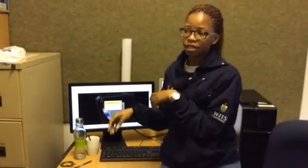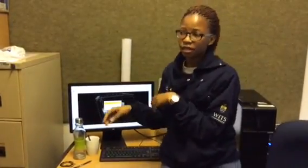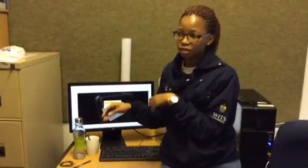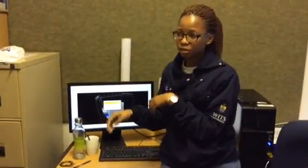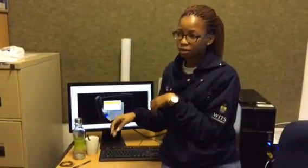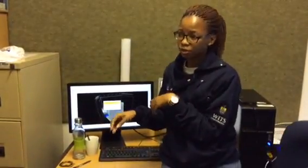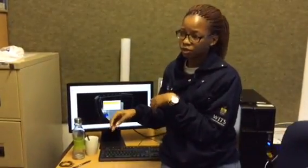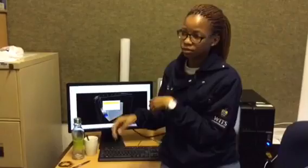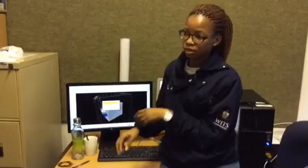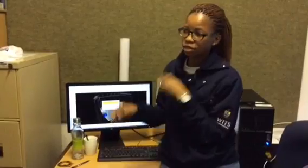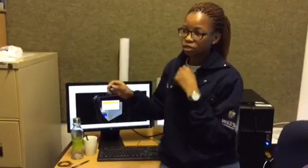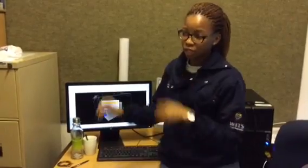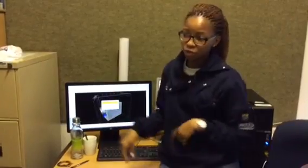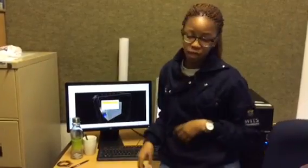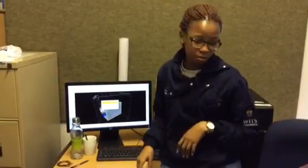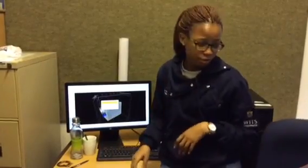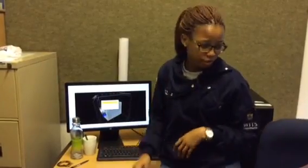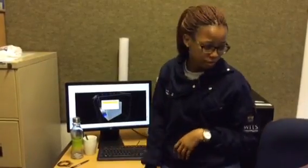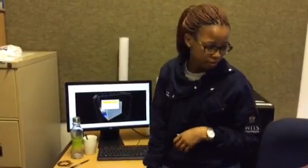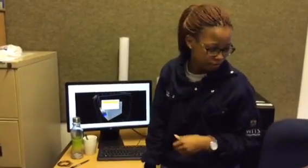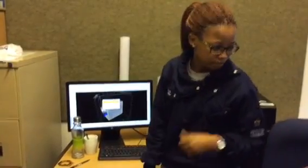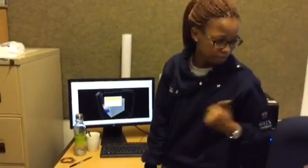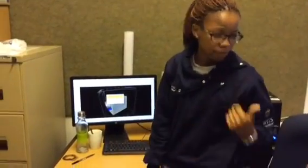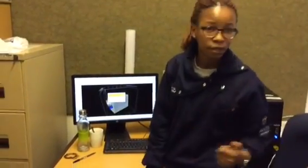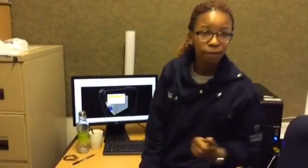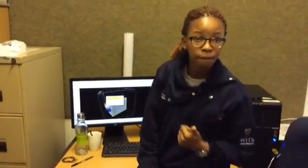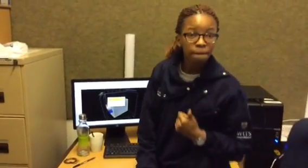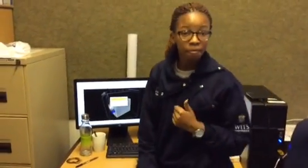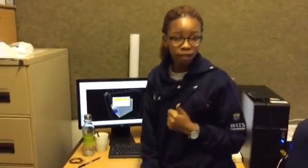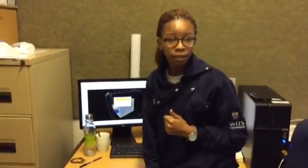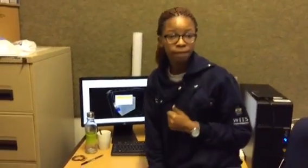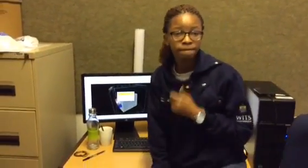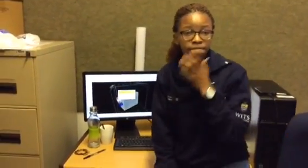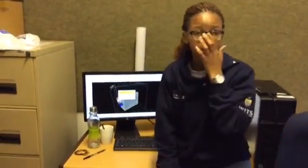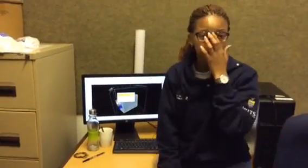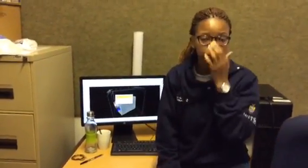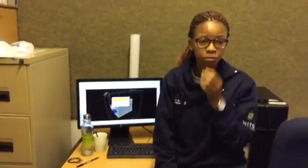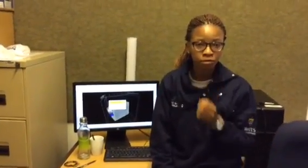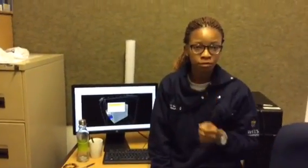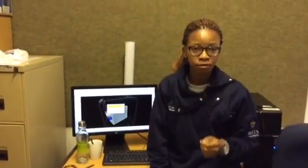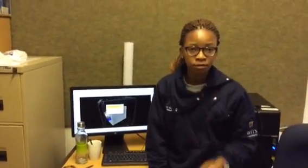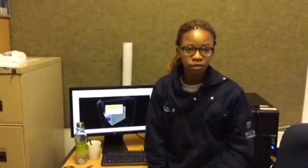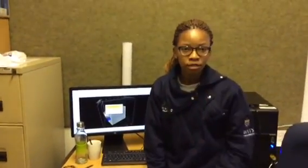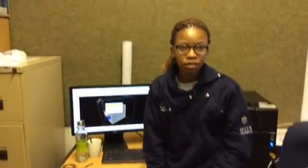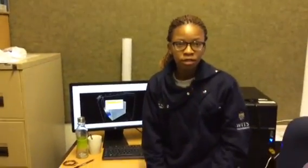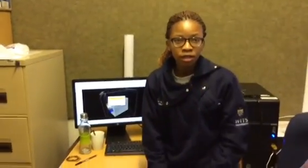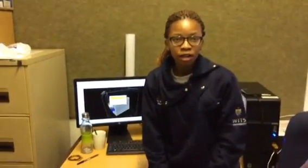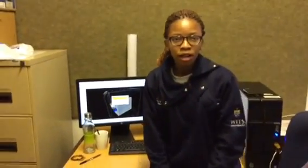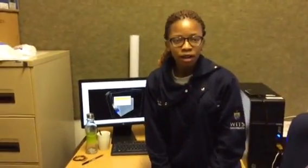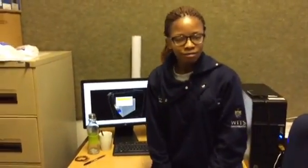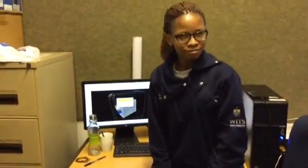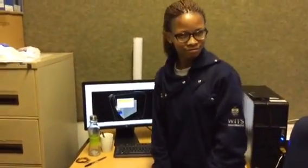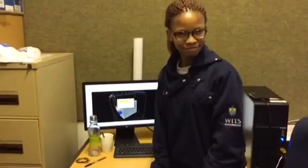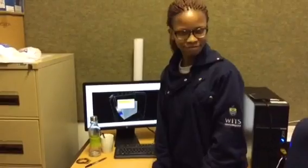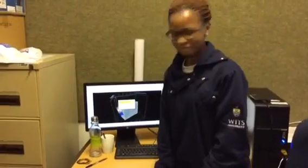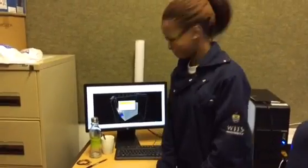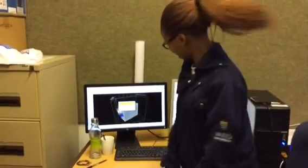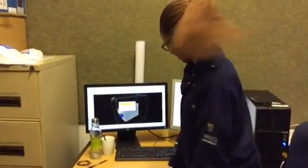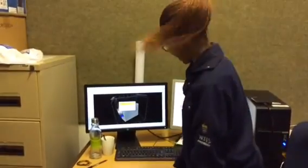going to get an explosion so that's what I'm doing can I ask you sorry in Bali how long would it take to draw up such a model like this this